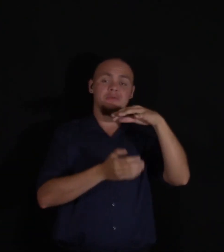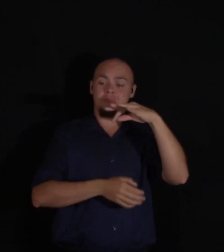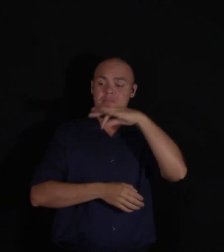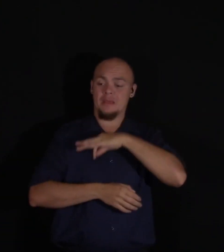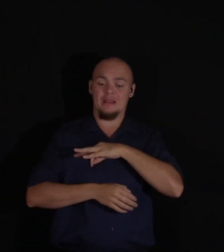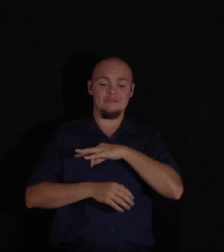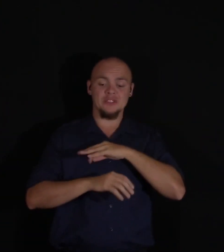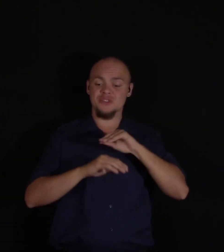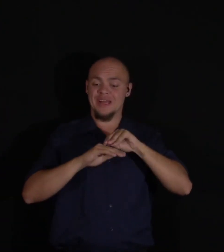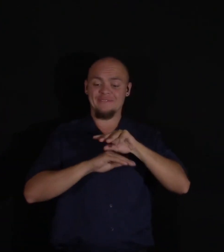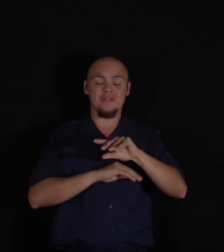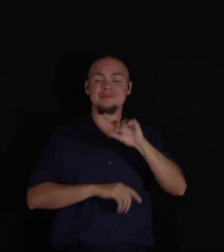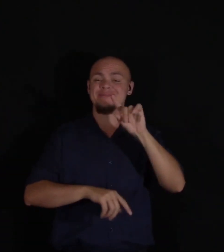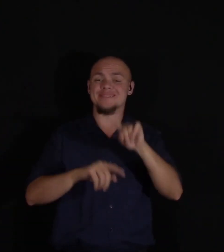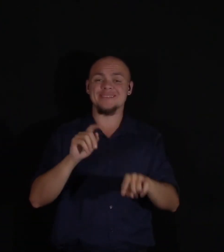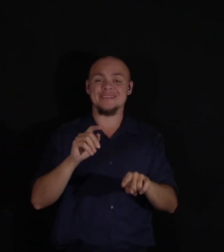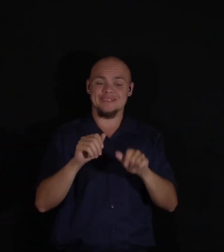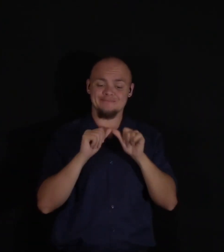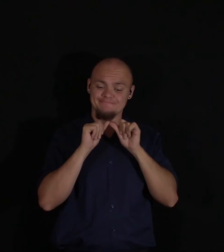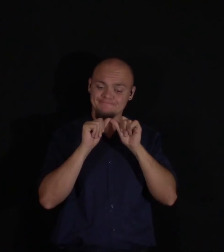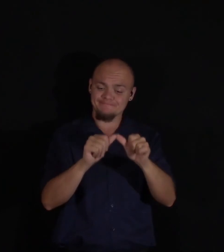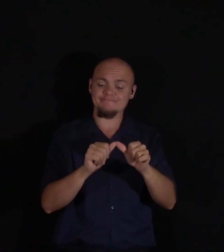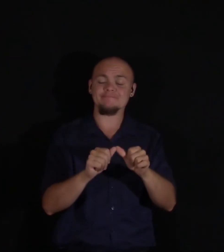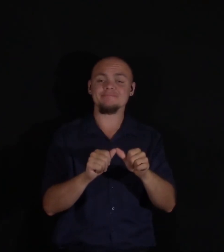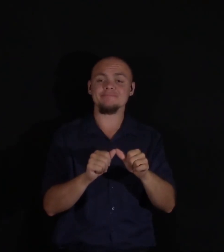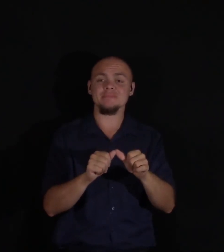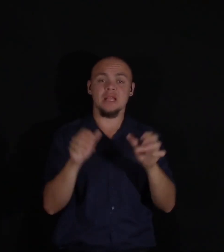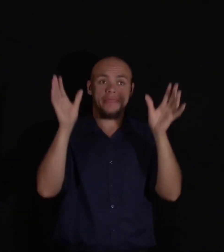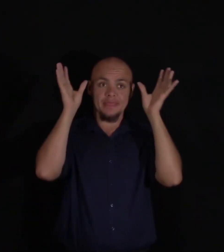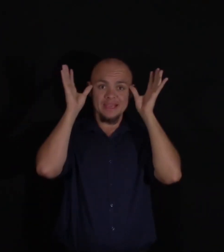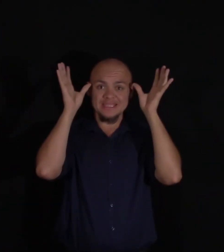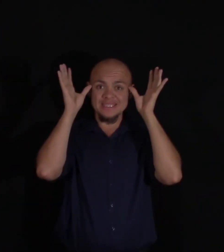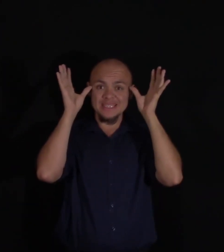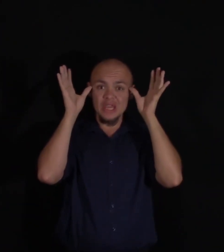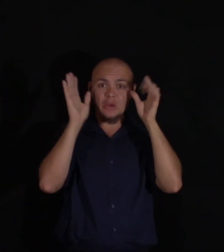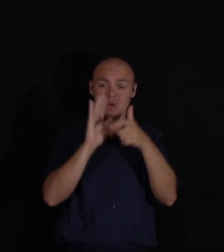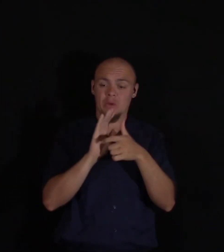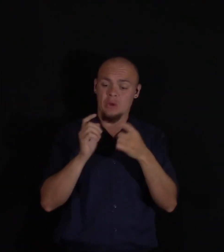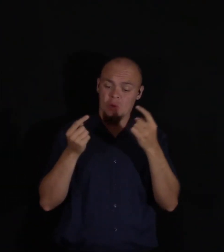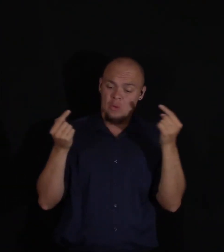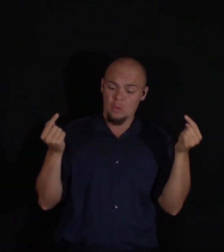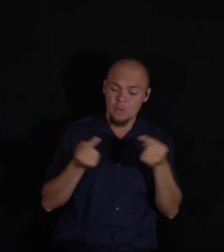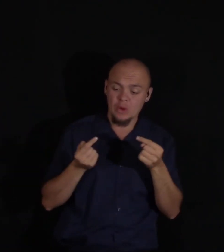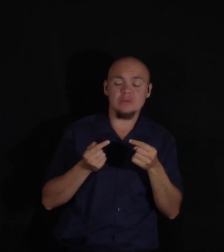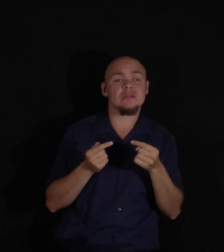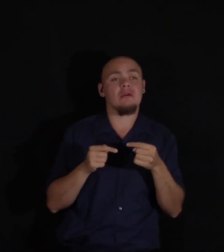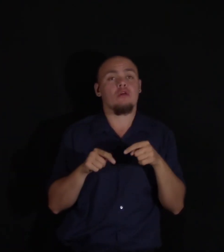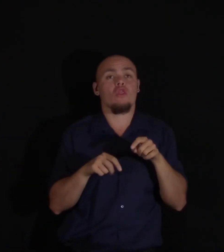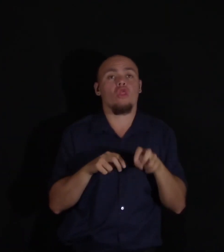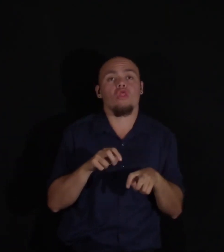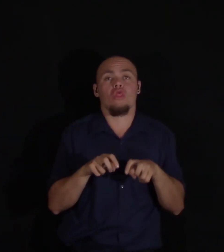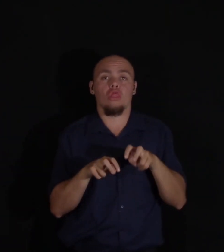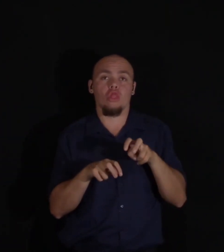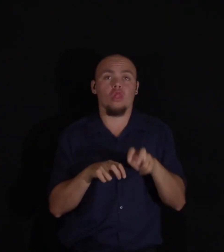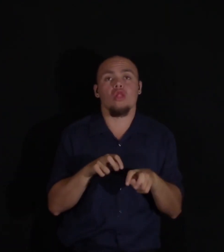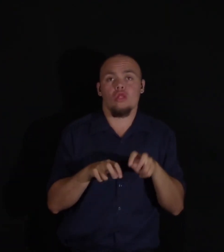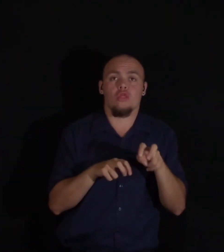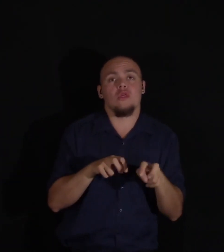penetrate. The wounded deer dragging its fainting limbs to some untrodden break, there to gaze upon the